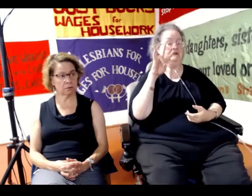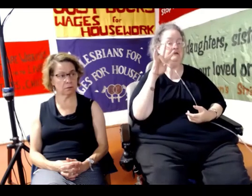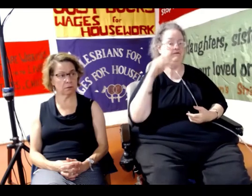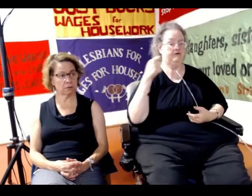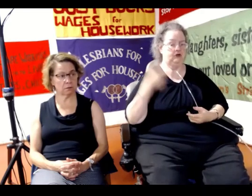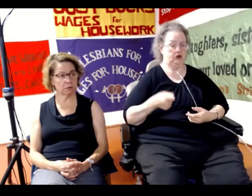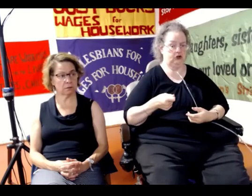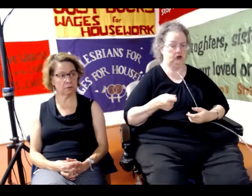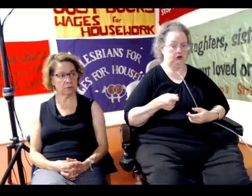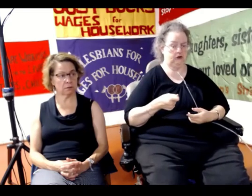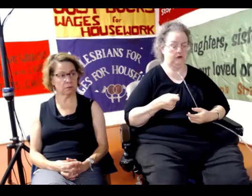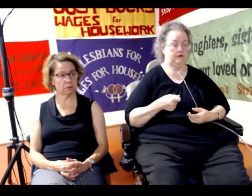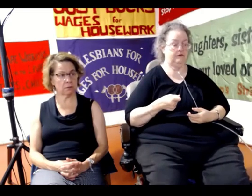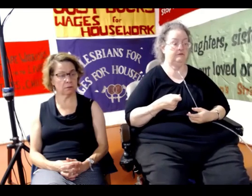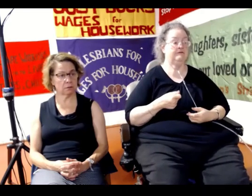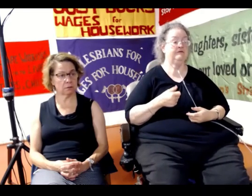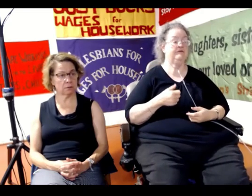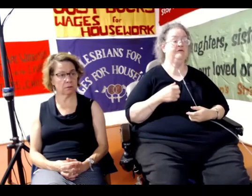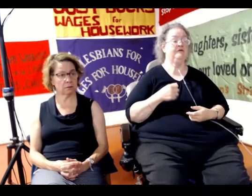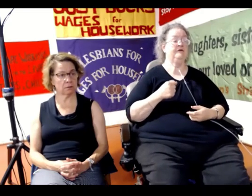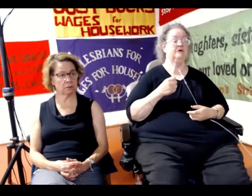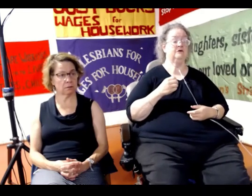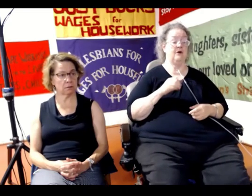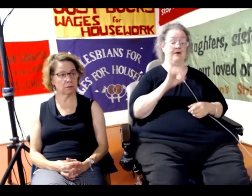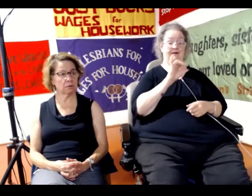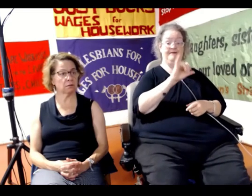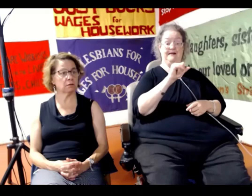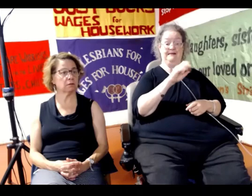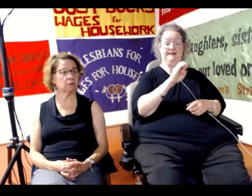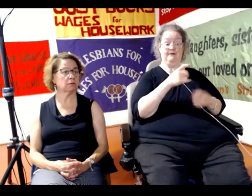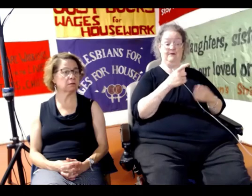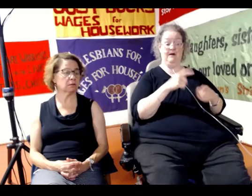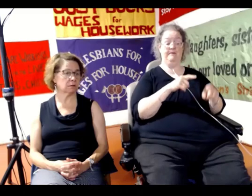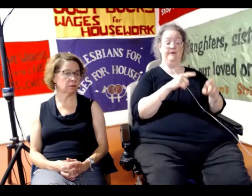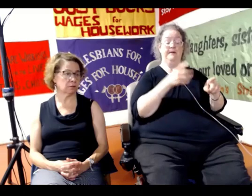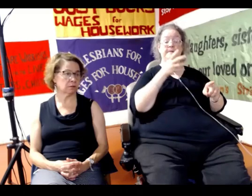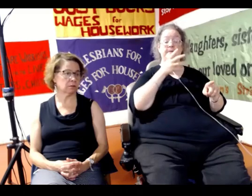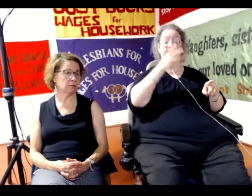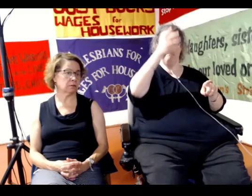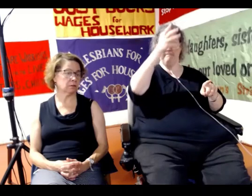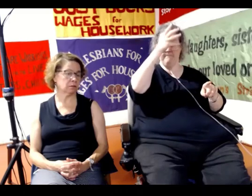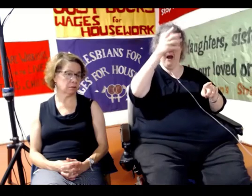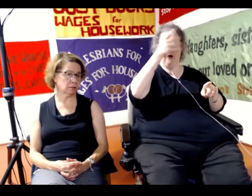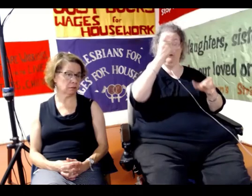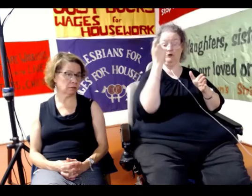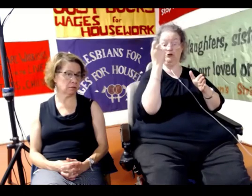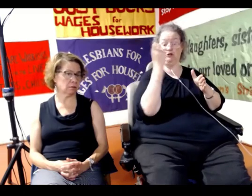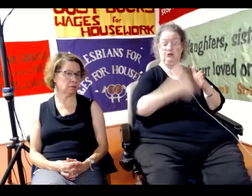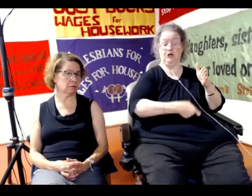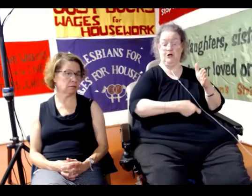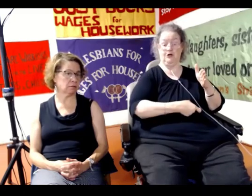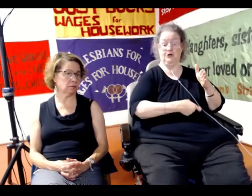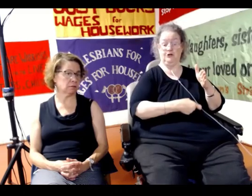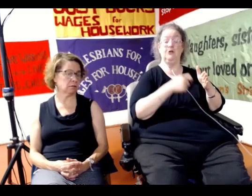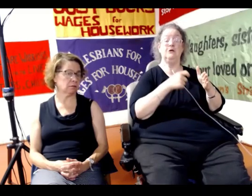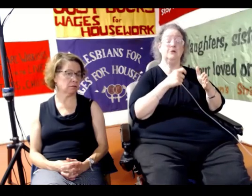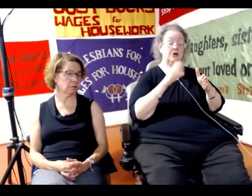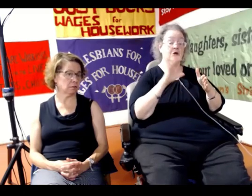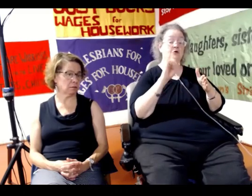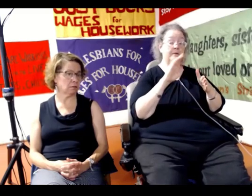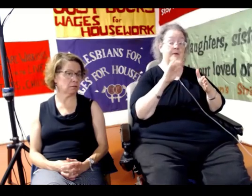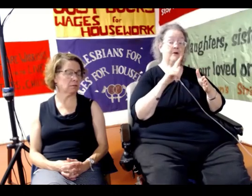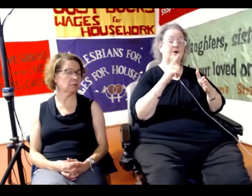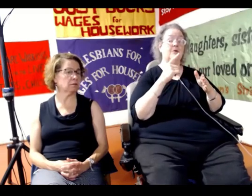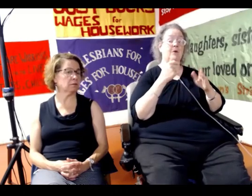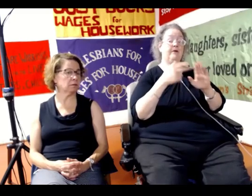in this case, the parent was charged criminally with the abuse of the